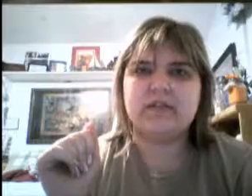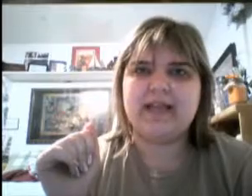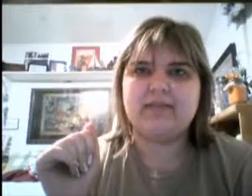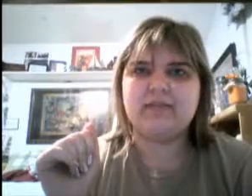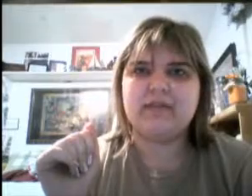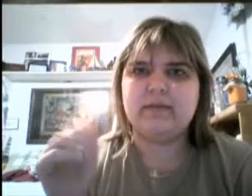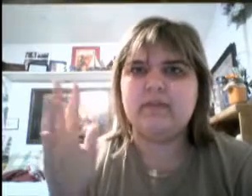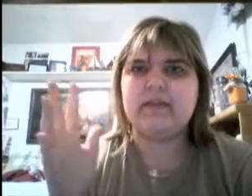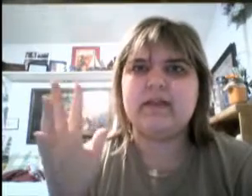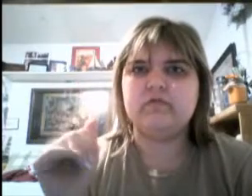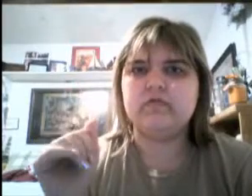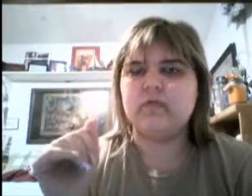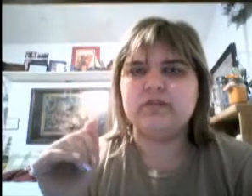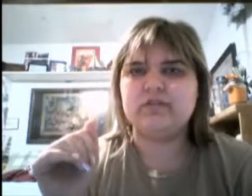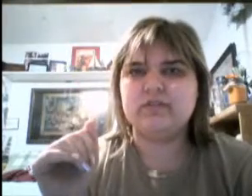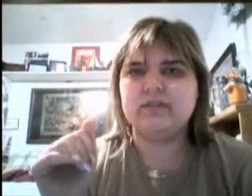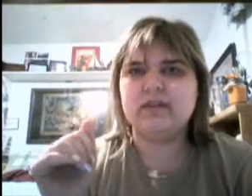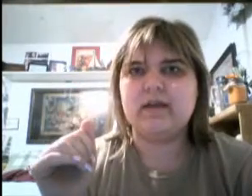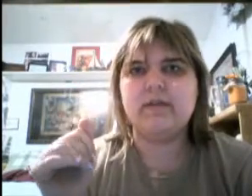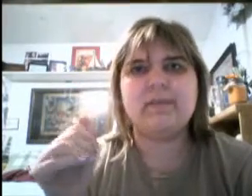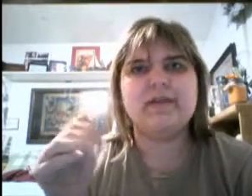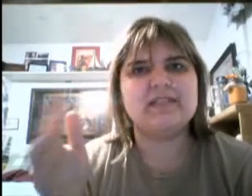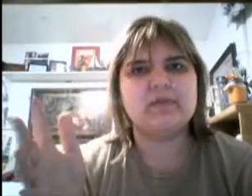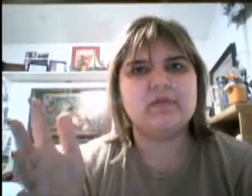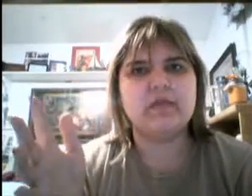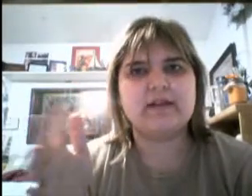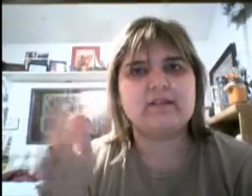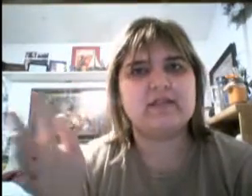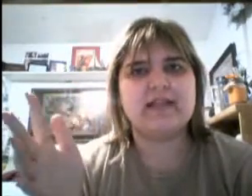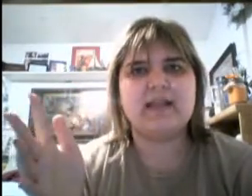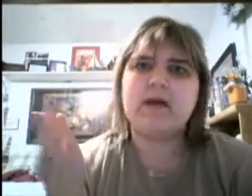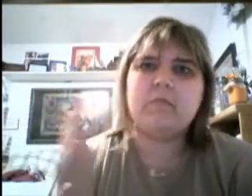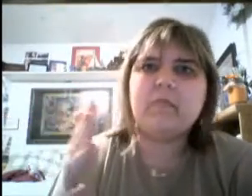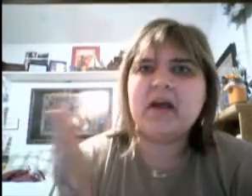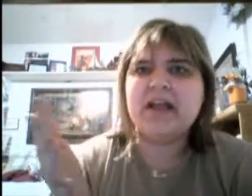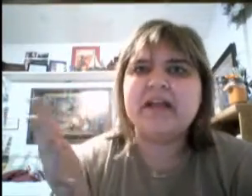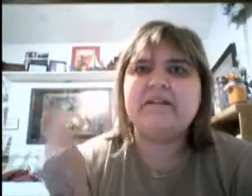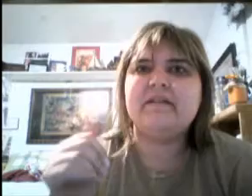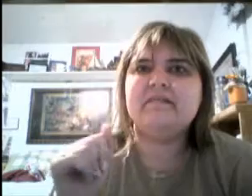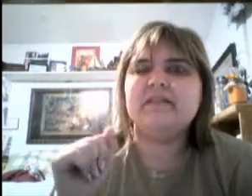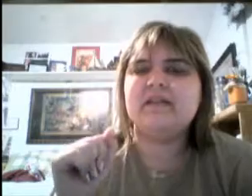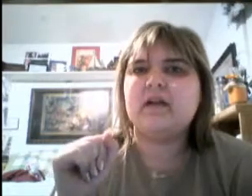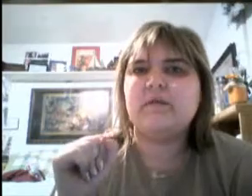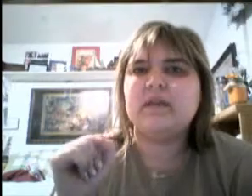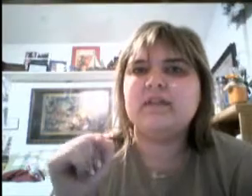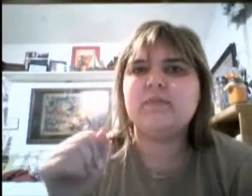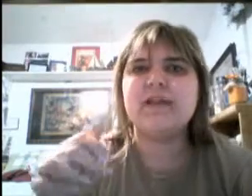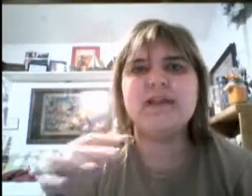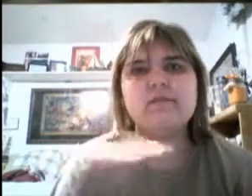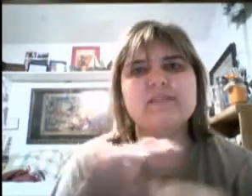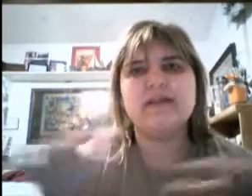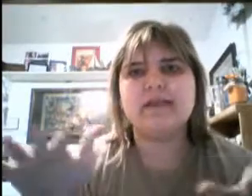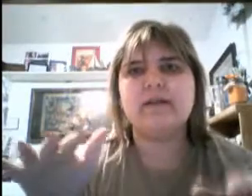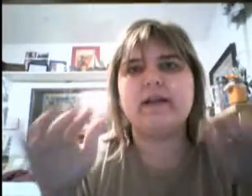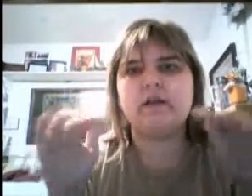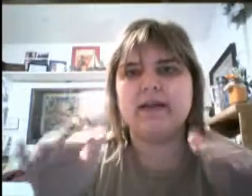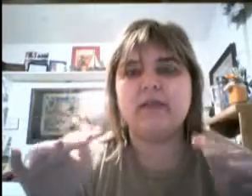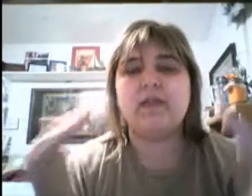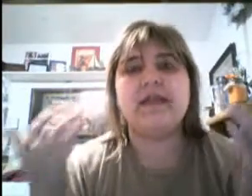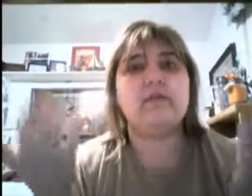really answer any big, huge questions. I mean, some of the directors that came out might have said a couple of things, but none of them sat down, like, on a panel, like,